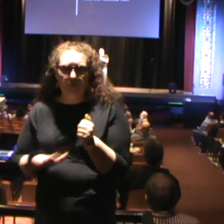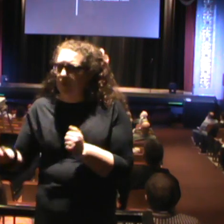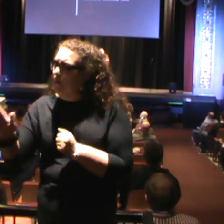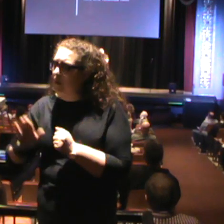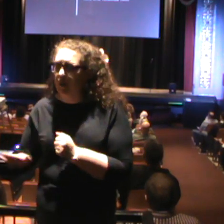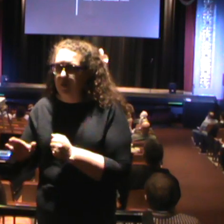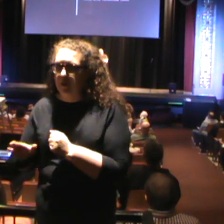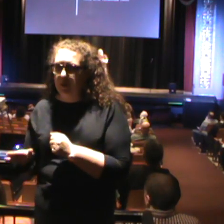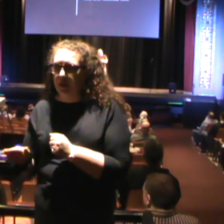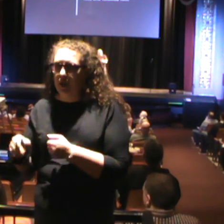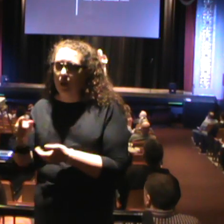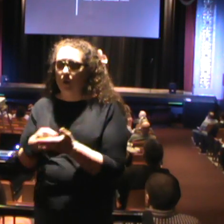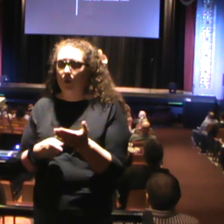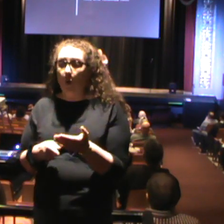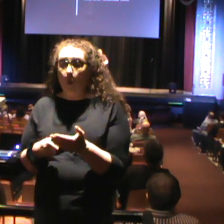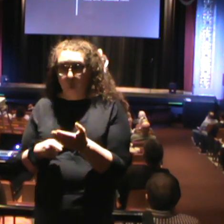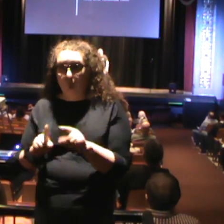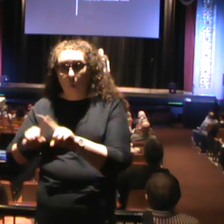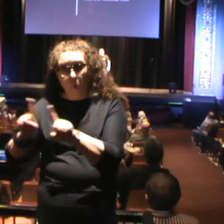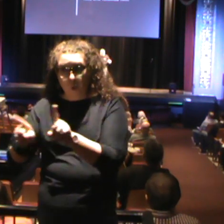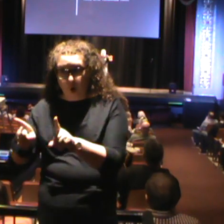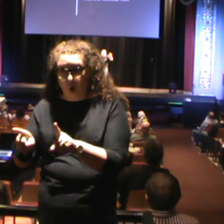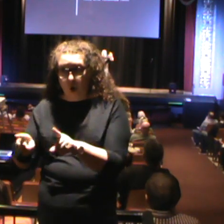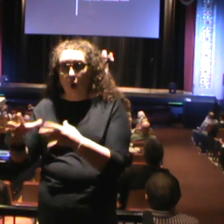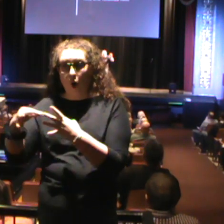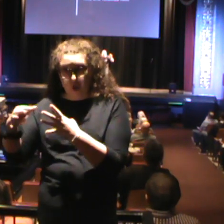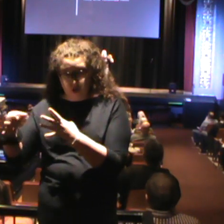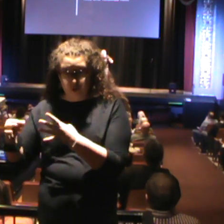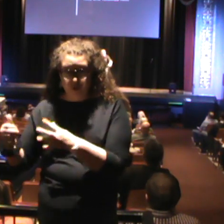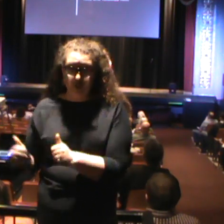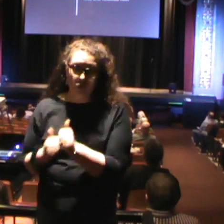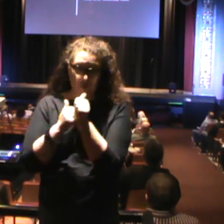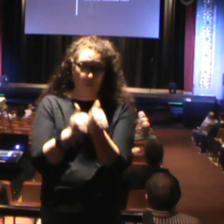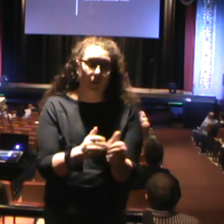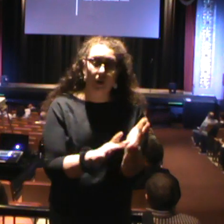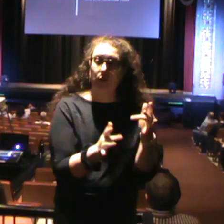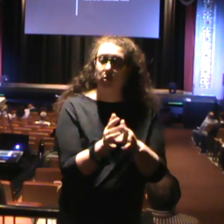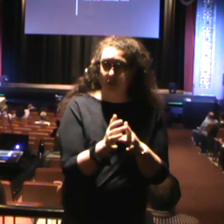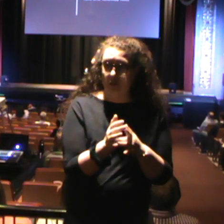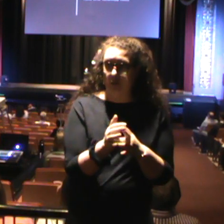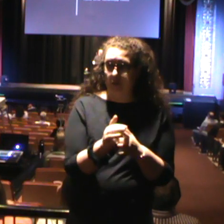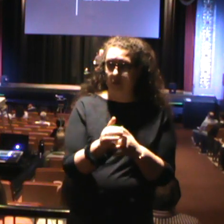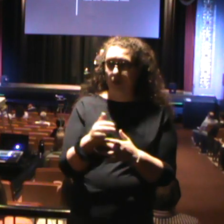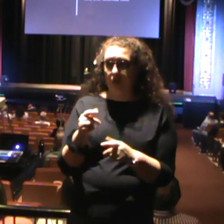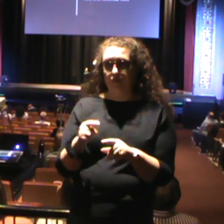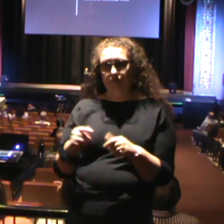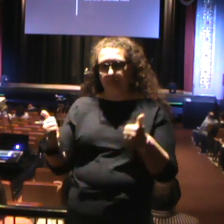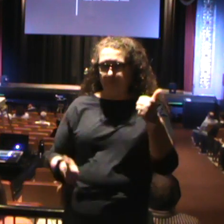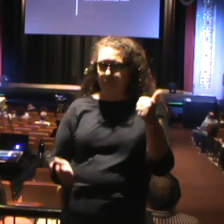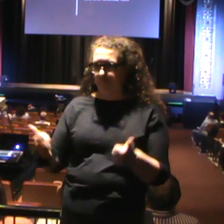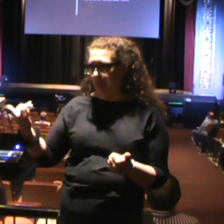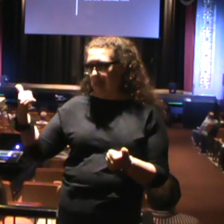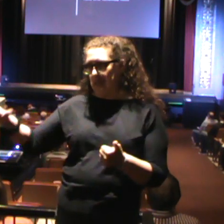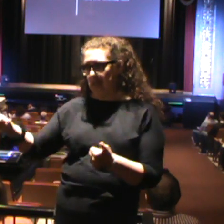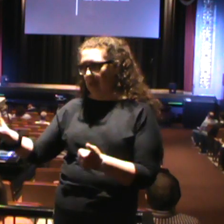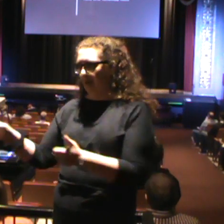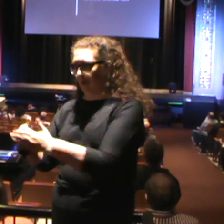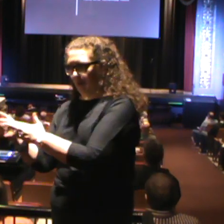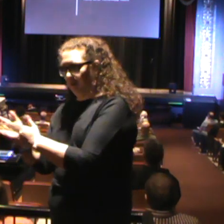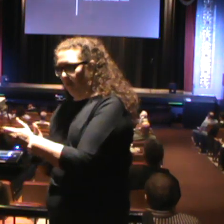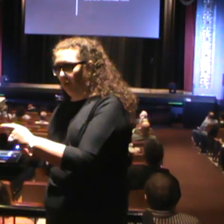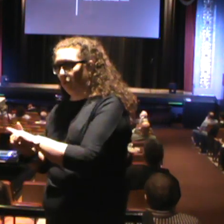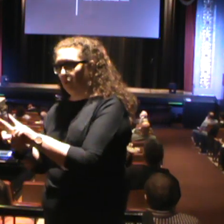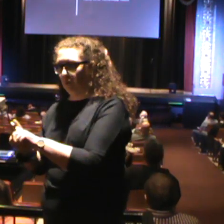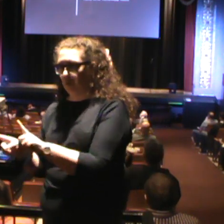take what they knew about Jesus and follow him? Would they take him up on his offer, or would they stay on the boat doing what they knew what to do?